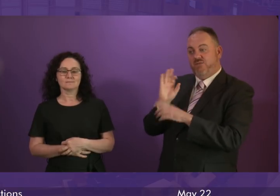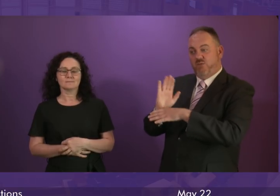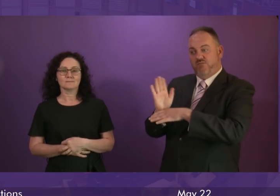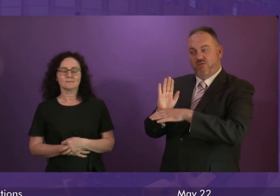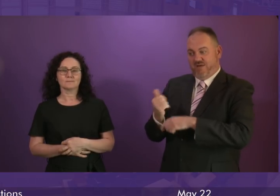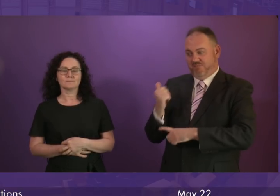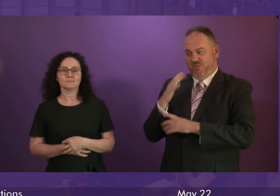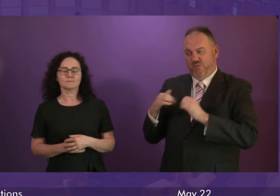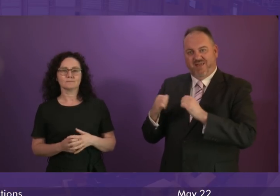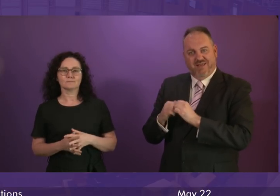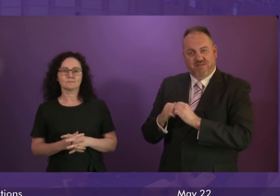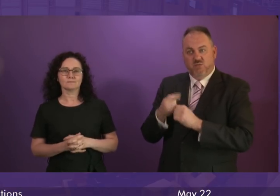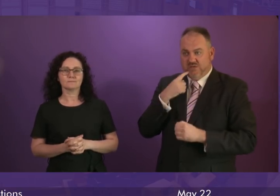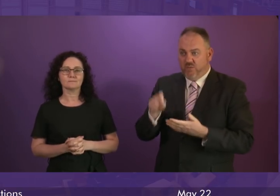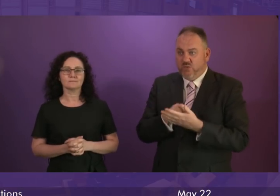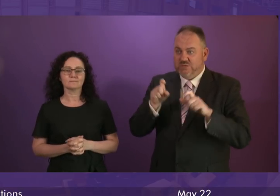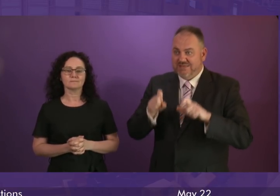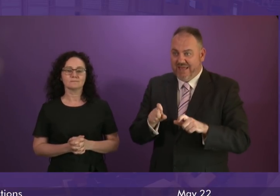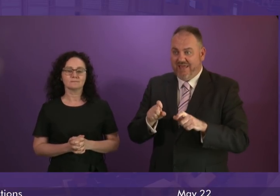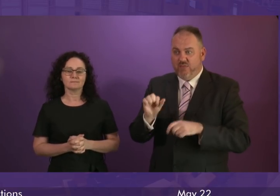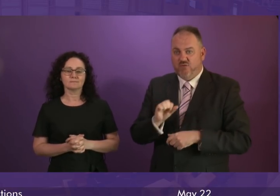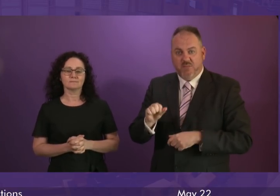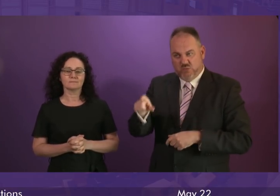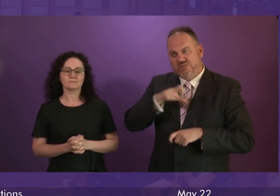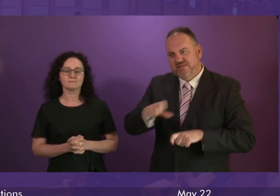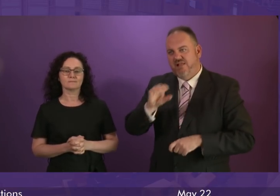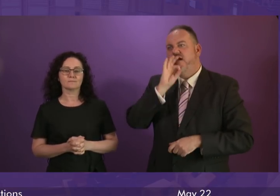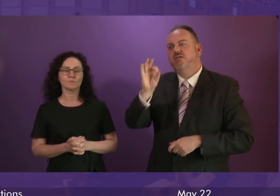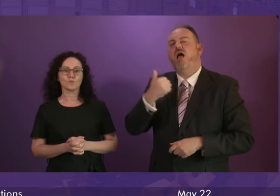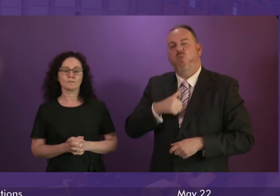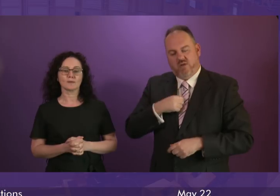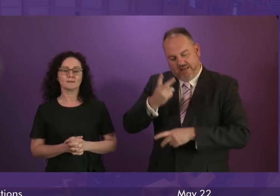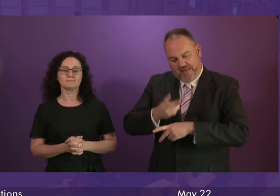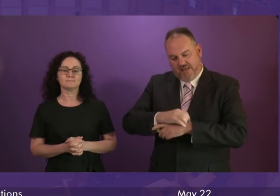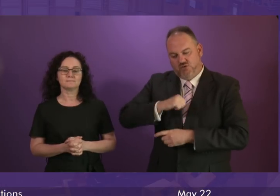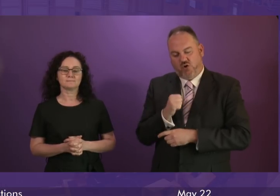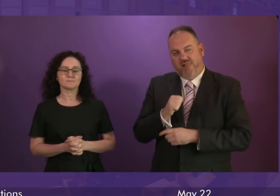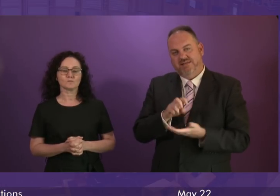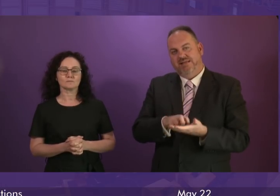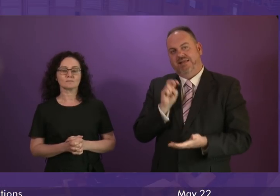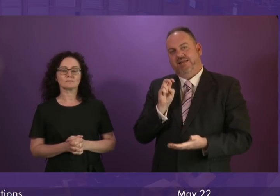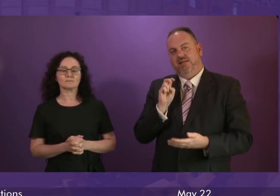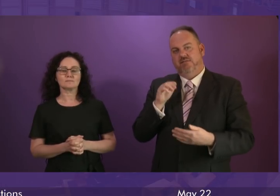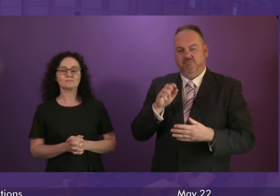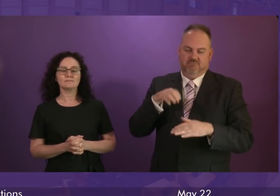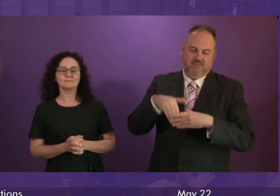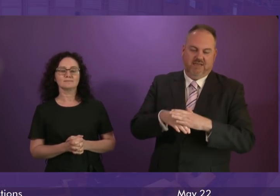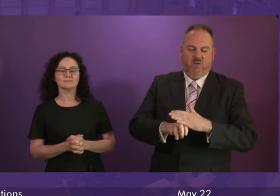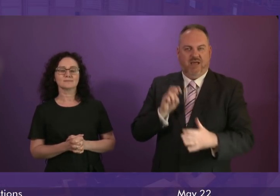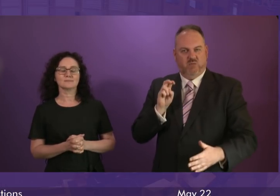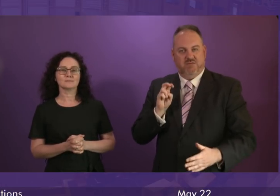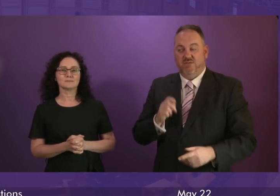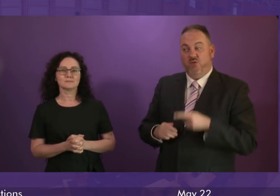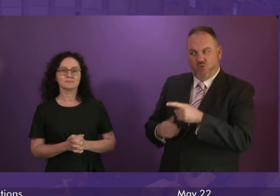did vote to stay in the European Union, she'd still insist on rerunning the independence referendum. This is about demanding